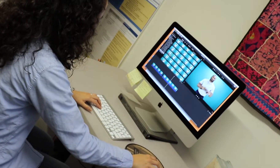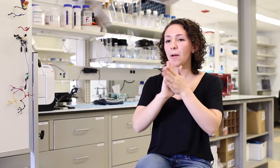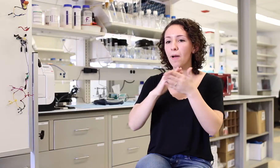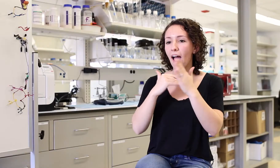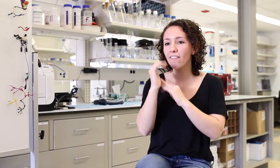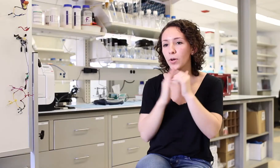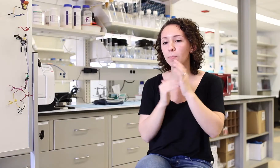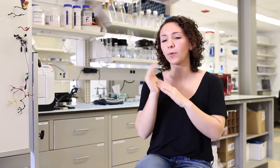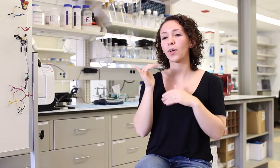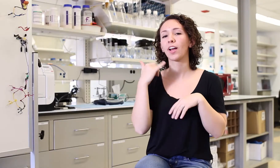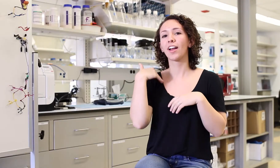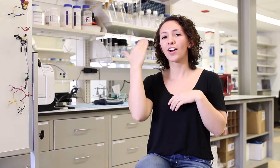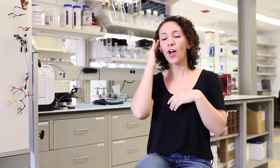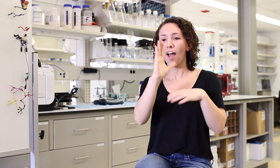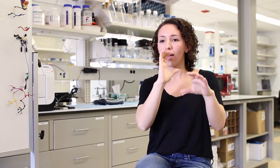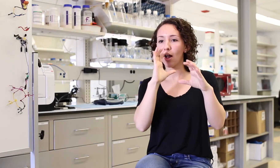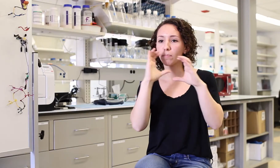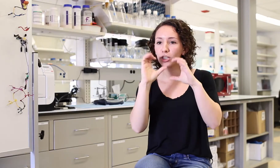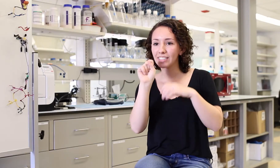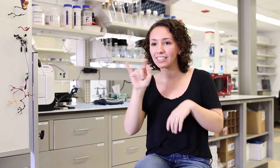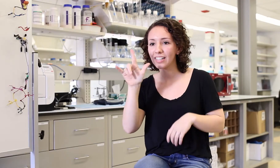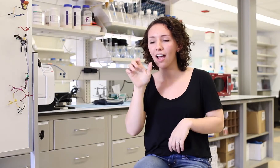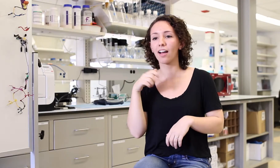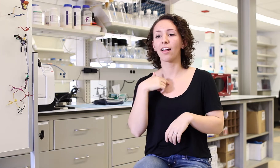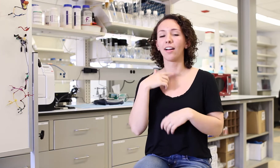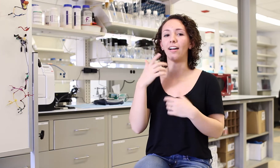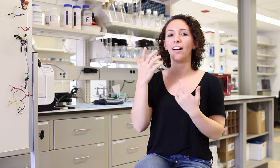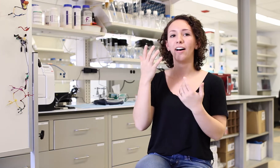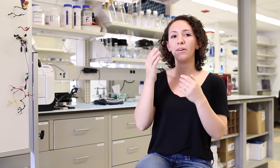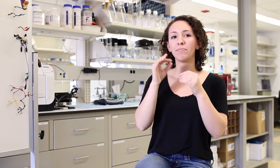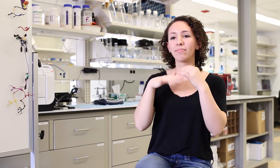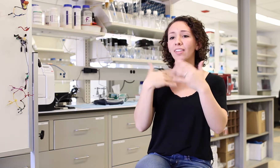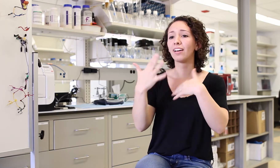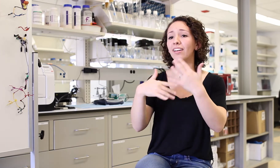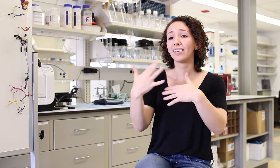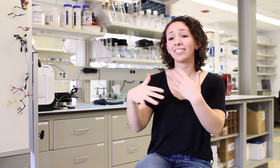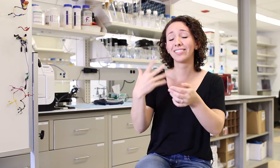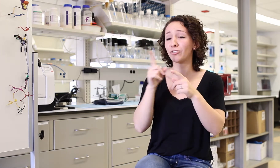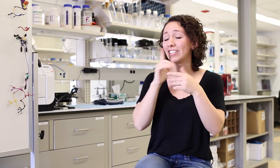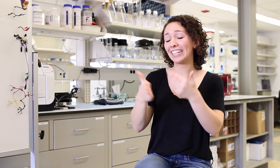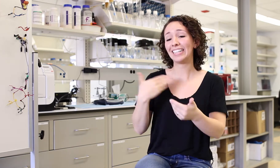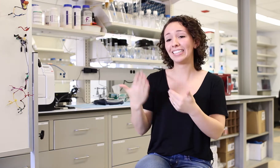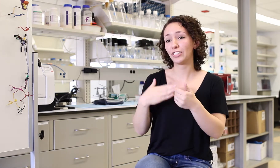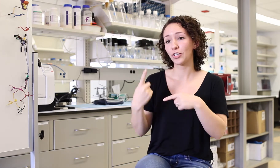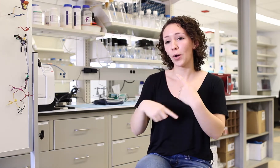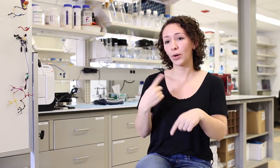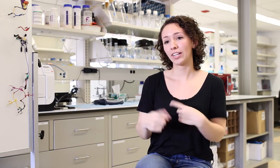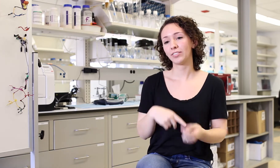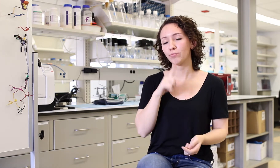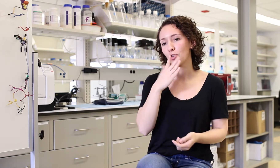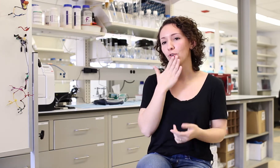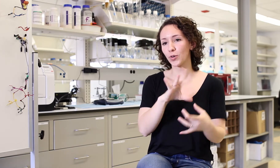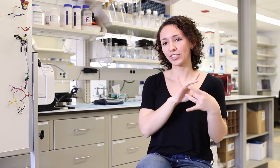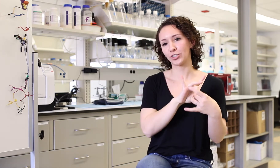I've become comfortable and familiar with her communication style. Dr. Gormley is really easy-going, and we truly have a good relationship.